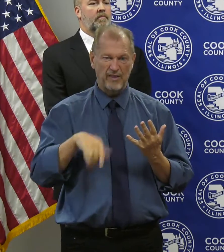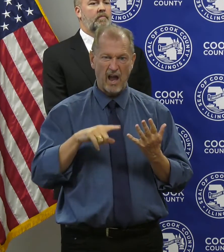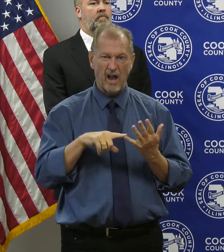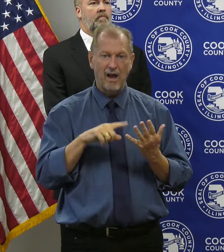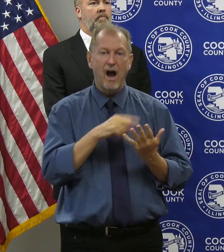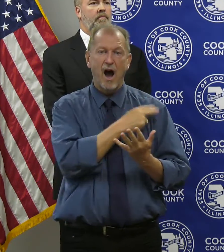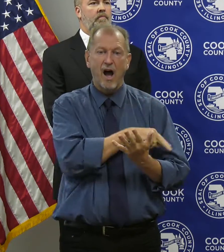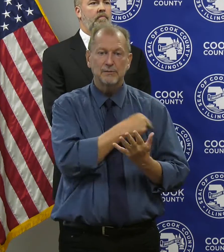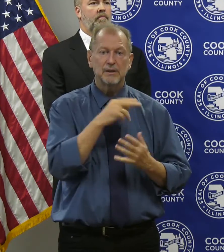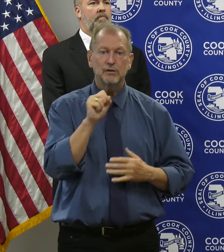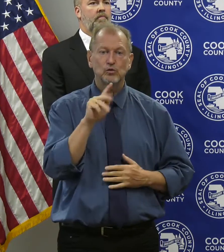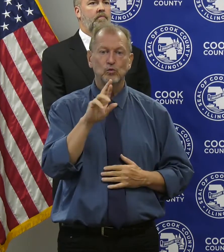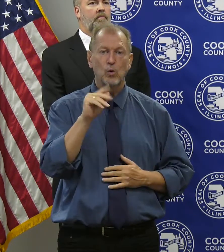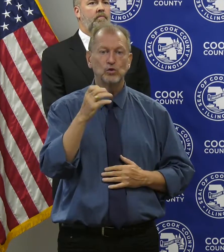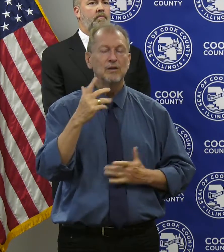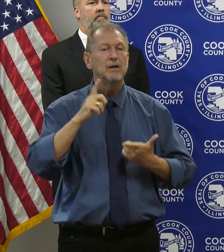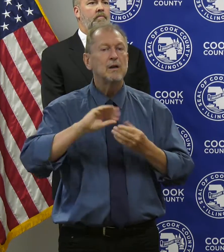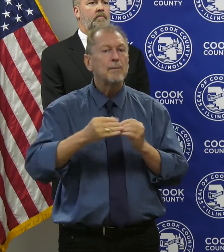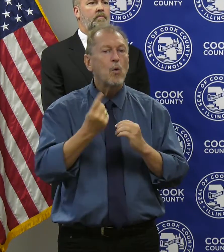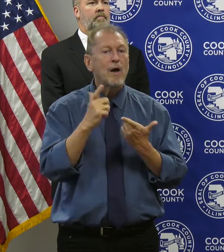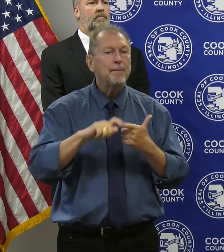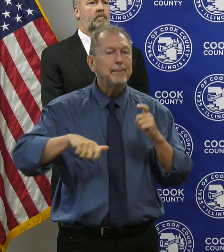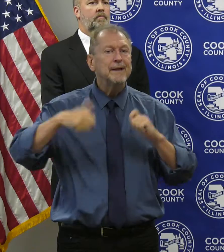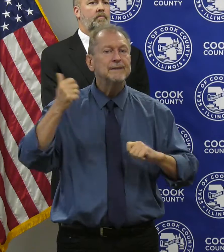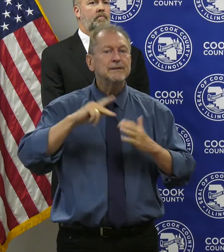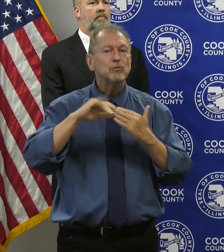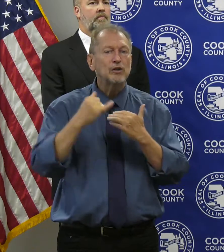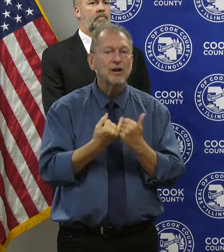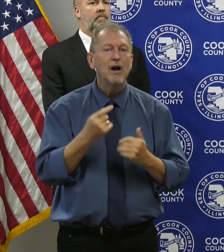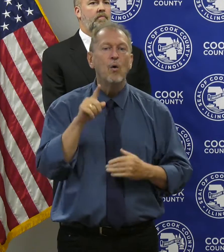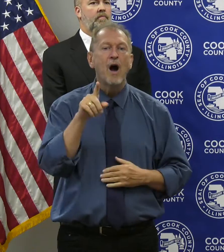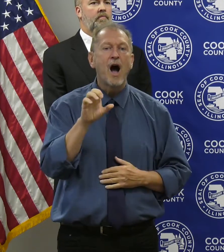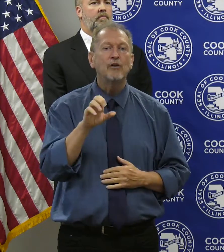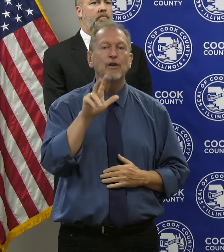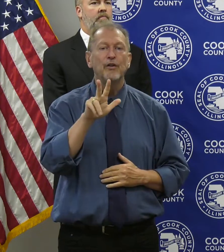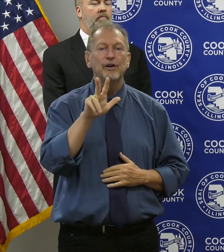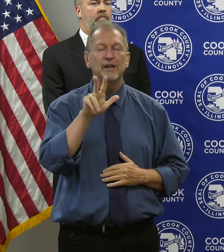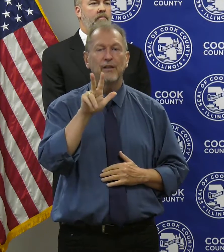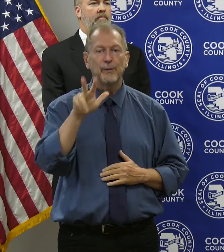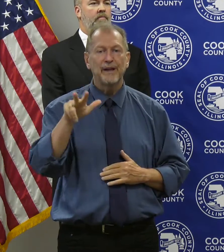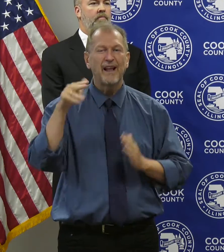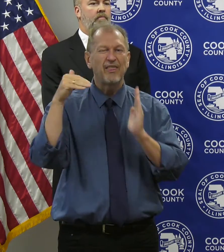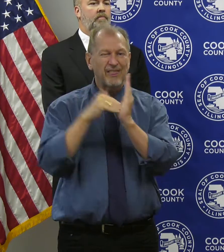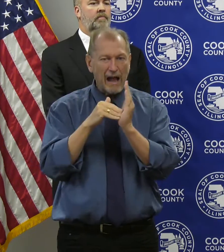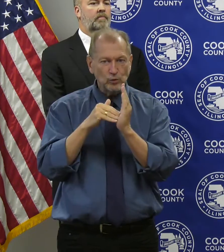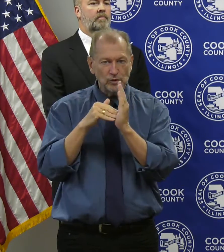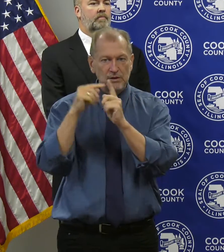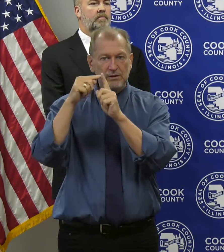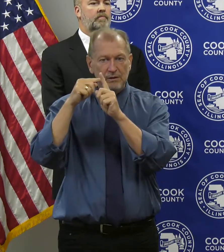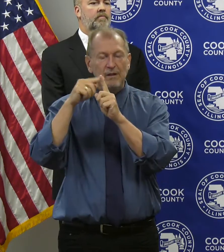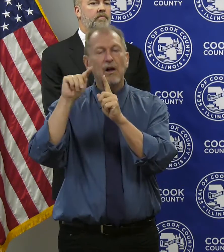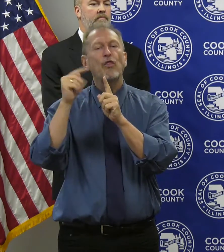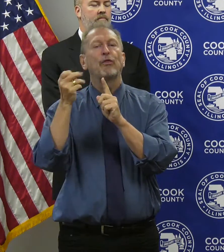was our largest project that year and completed 193,000 therms reduced at that one facility.